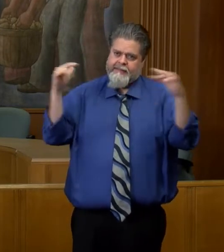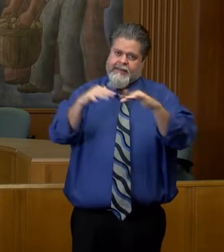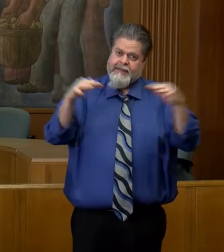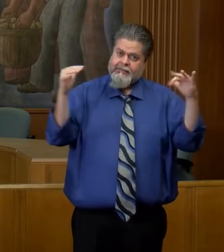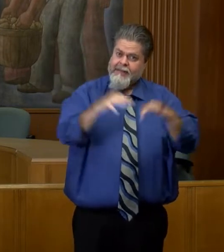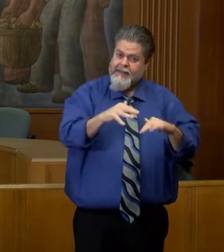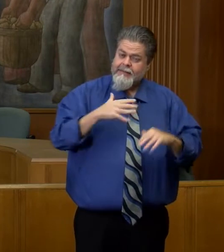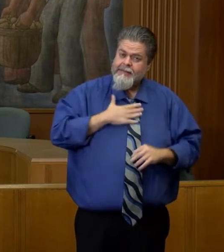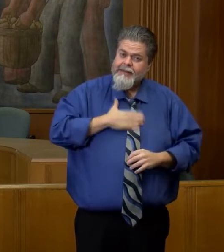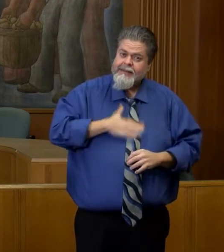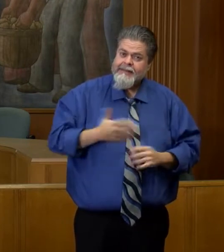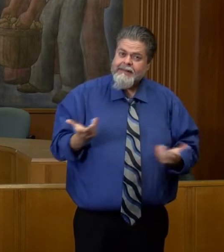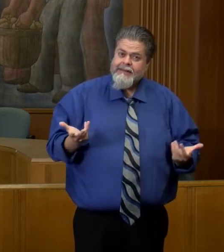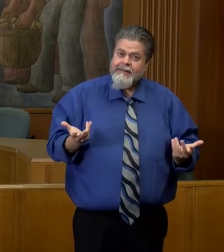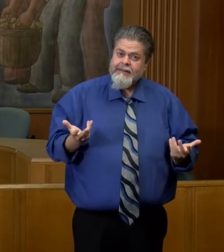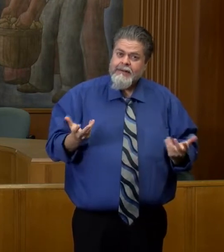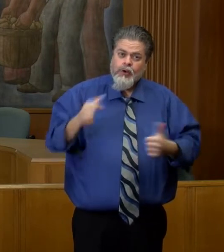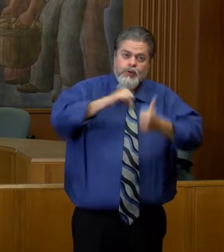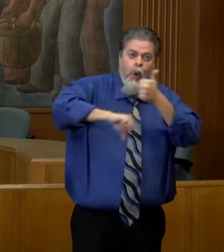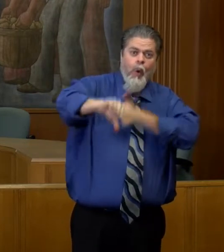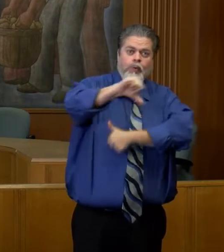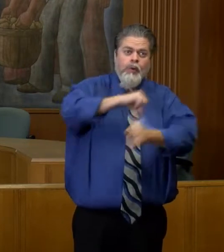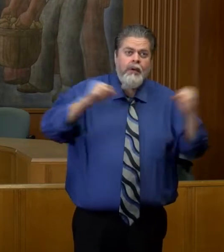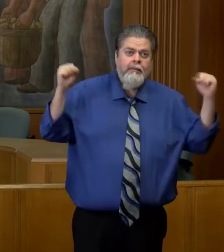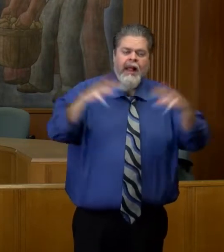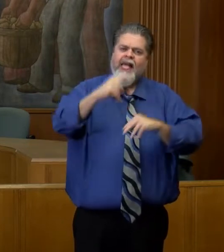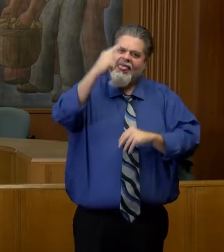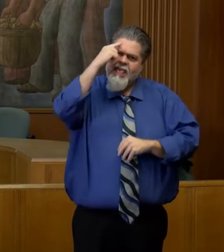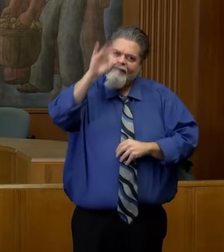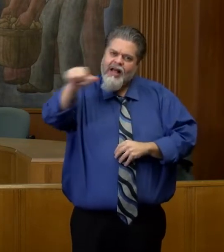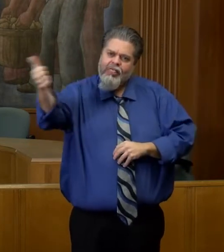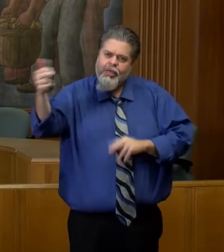weekends. I'll think of others before myself.